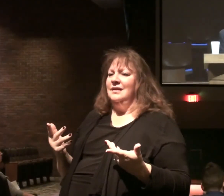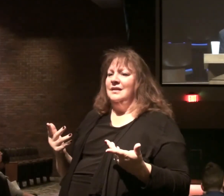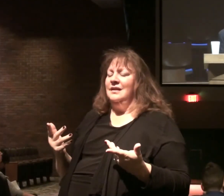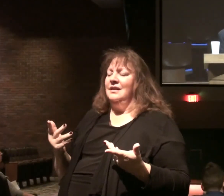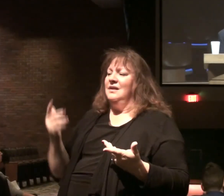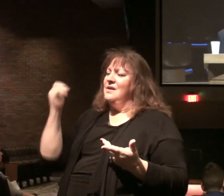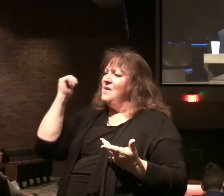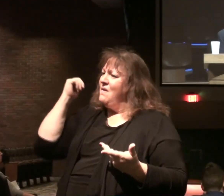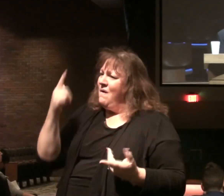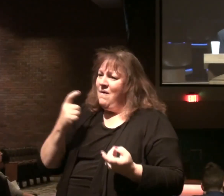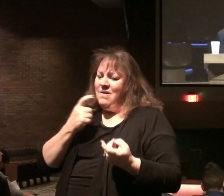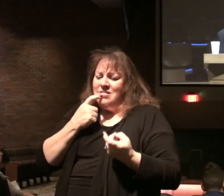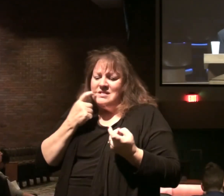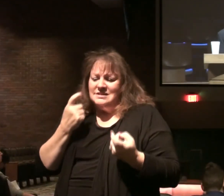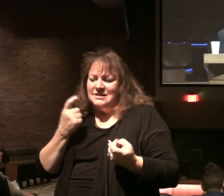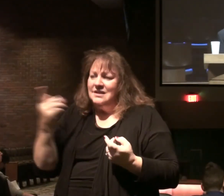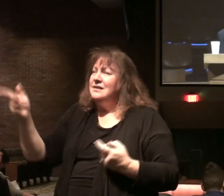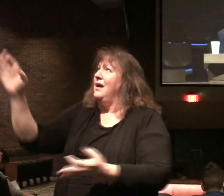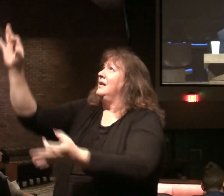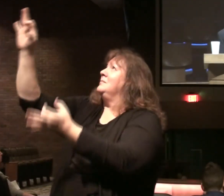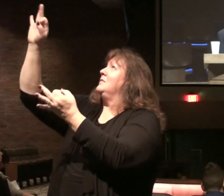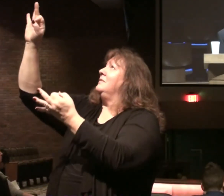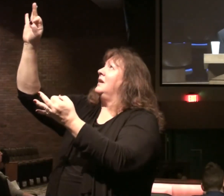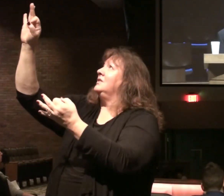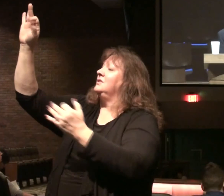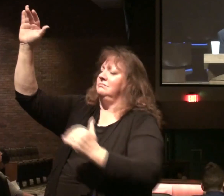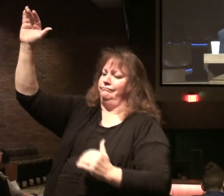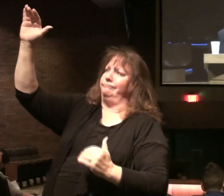All have sinned and come short of the glory of God.